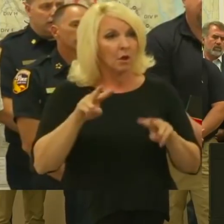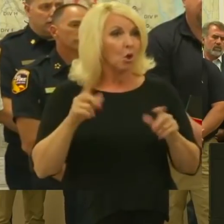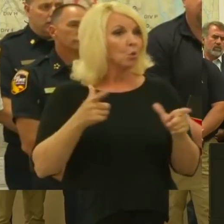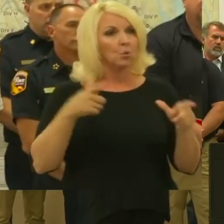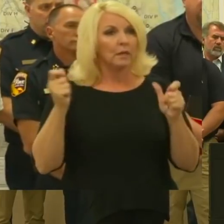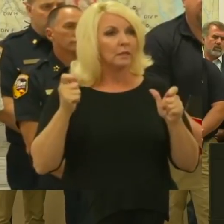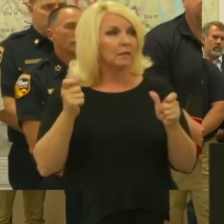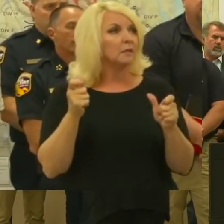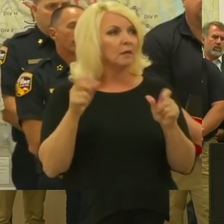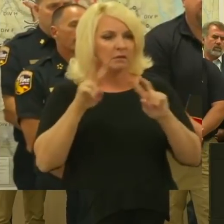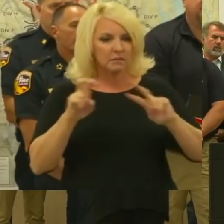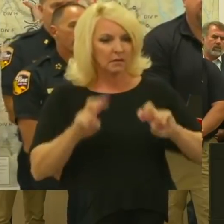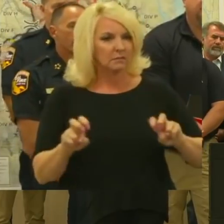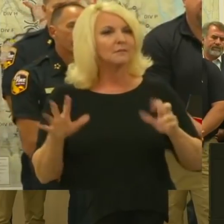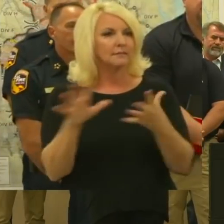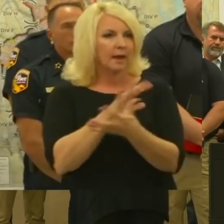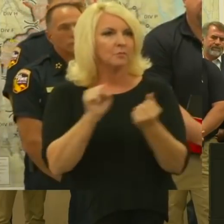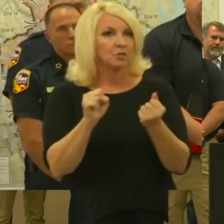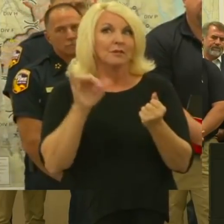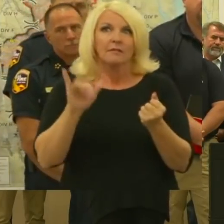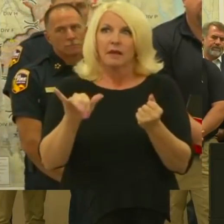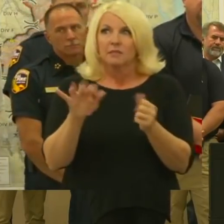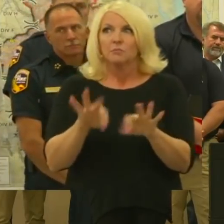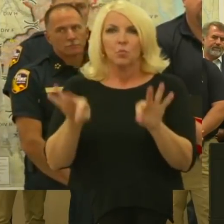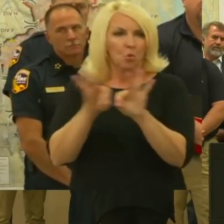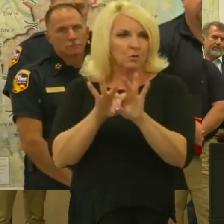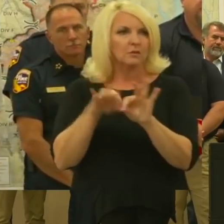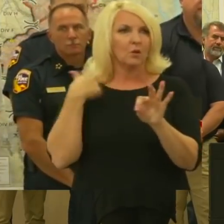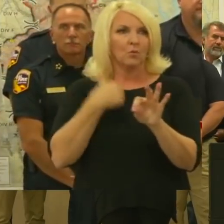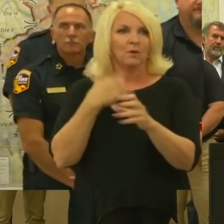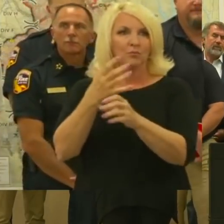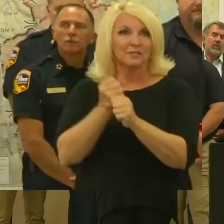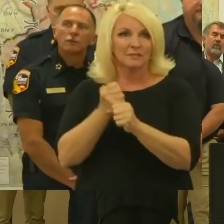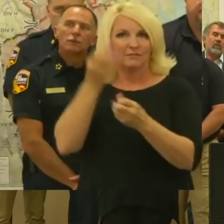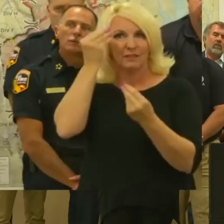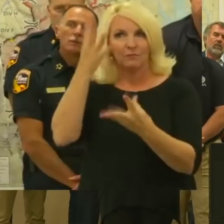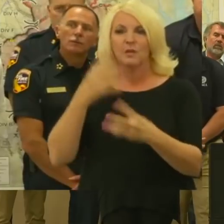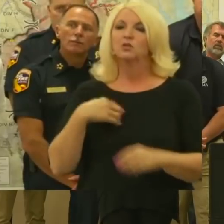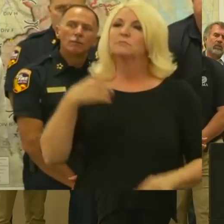damage, which I think will be very important to make sure that that assistance flows. Yes, sir.